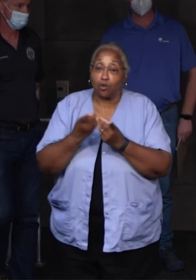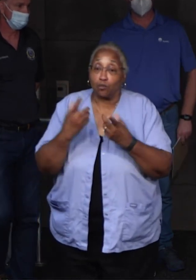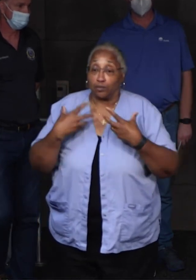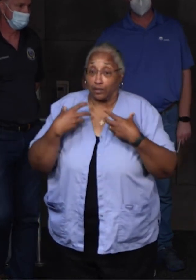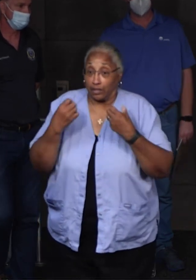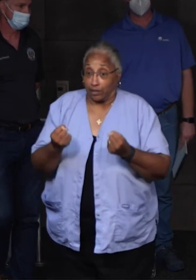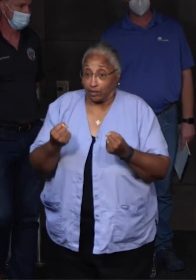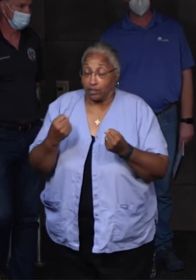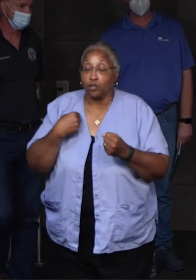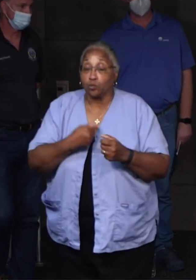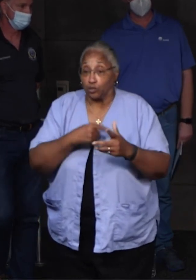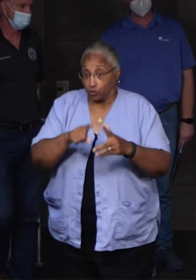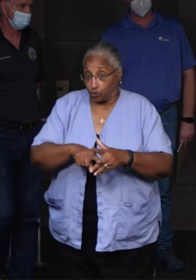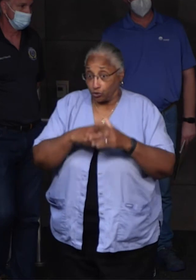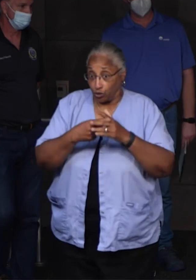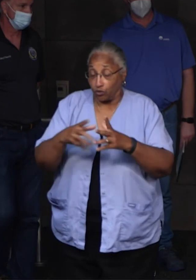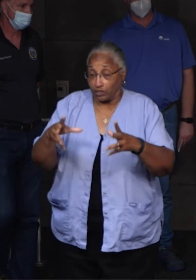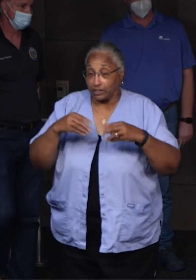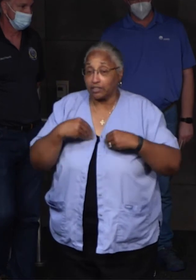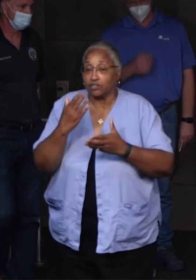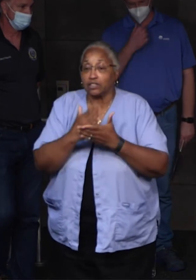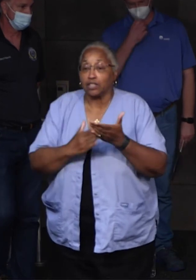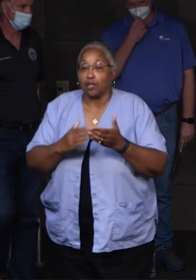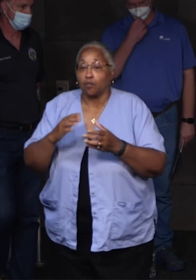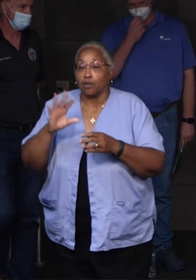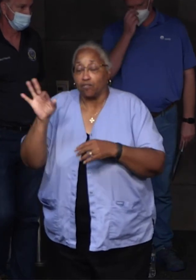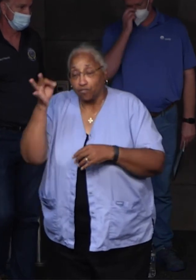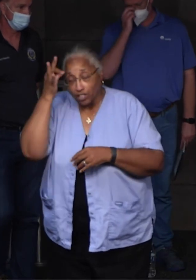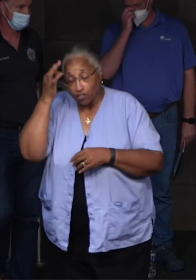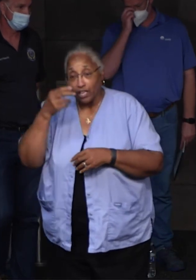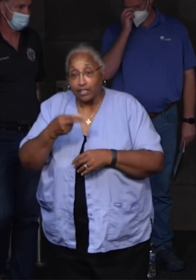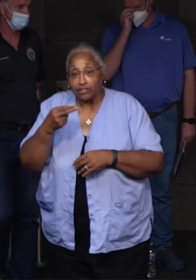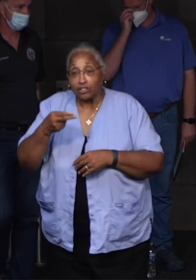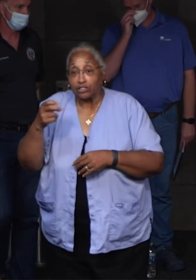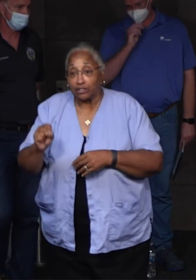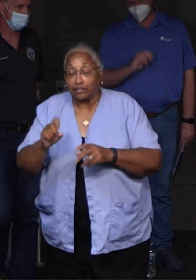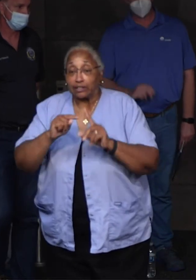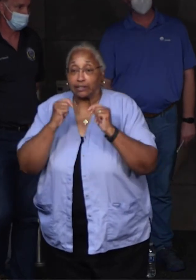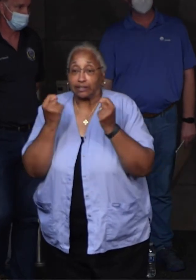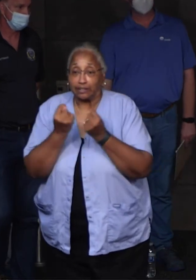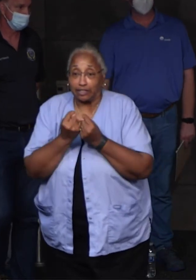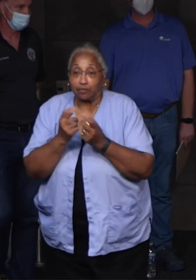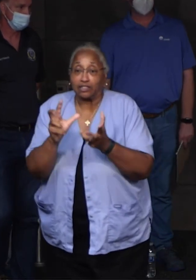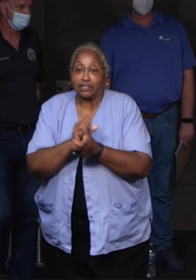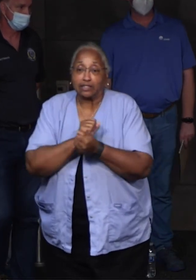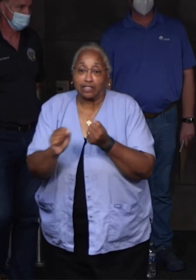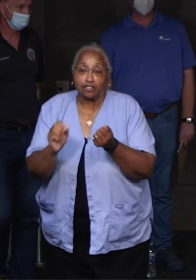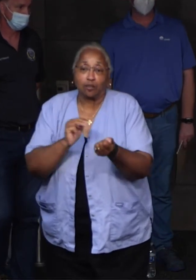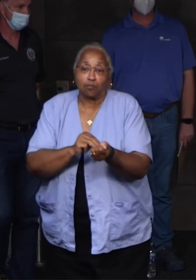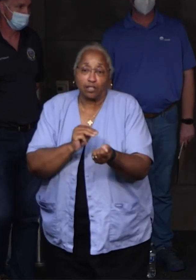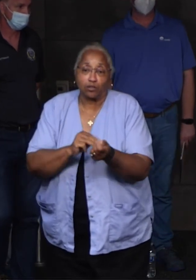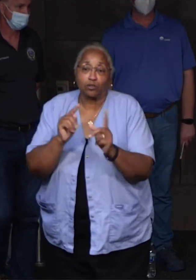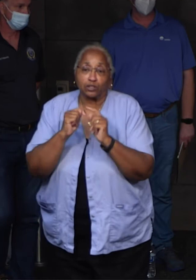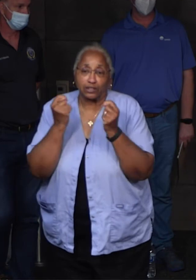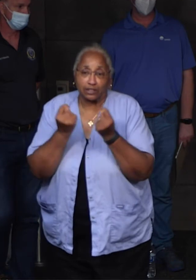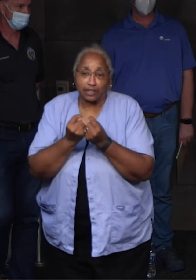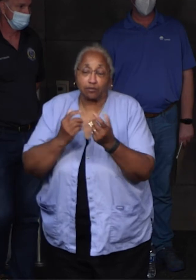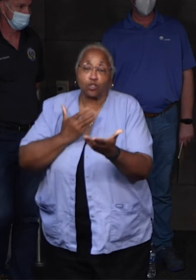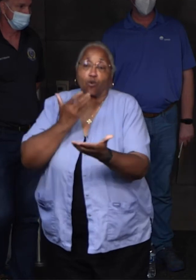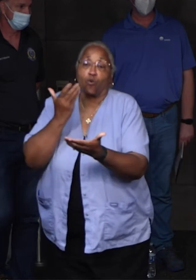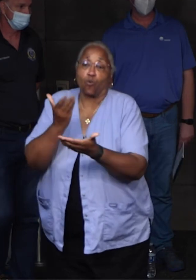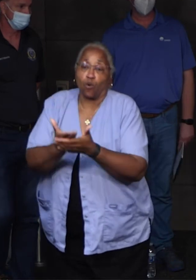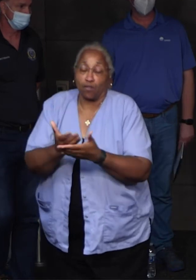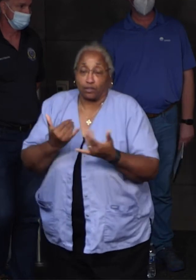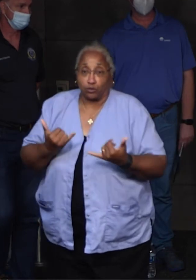we've started to receive some federal HHS teams and disaster medical teams arriving today.